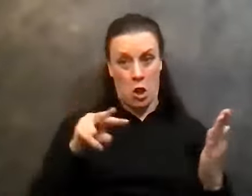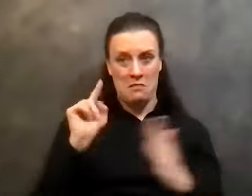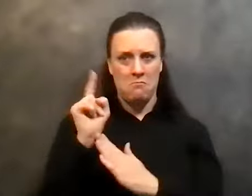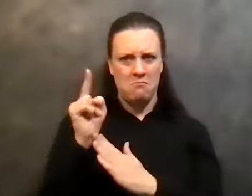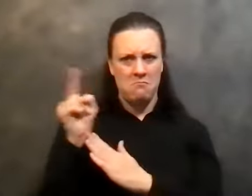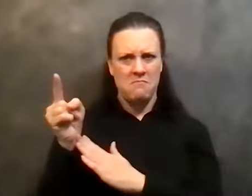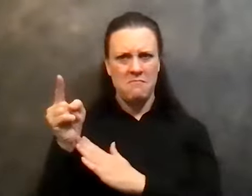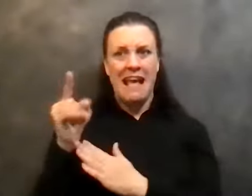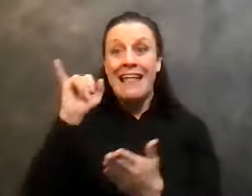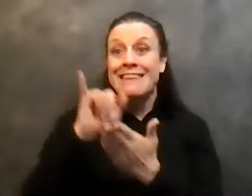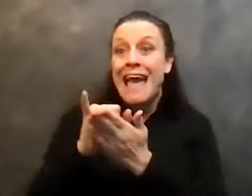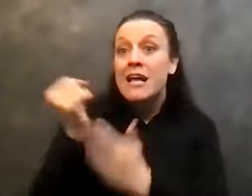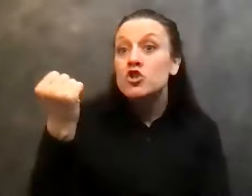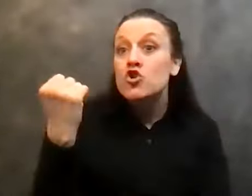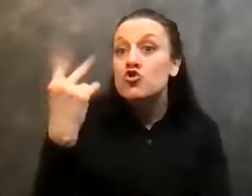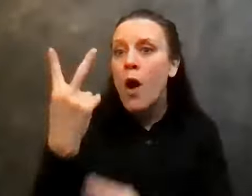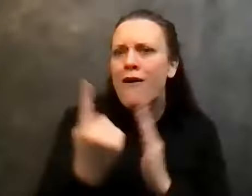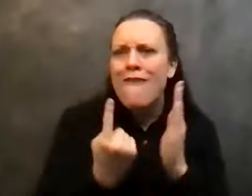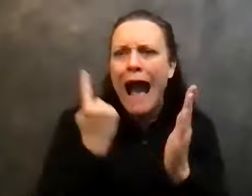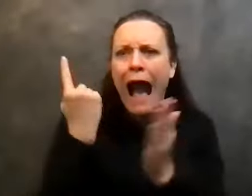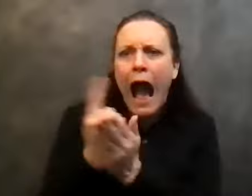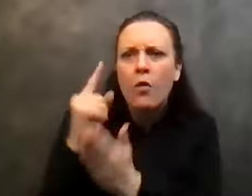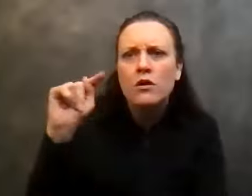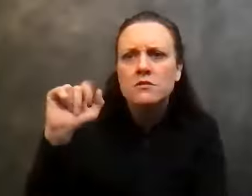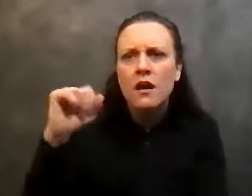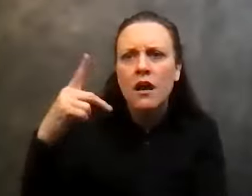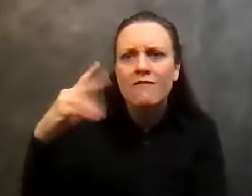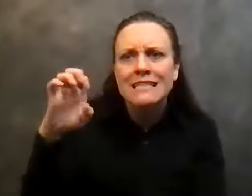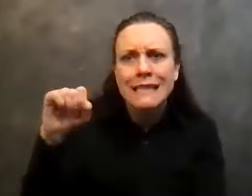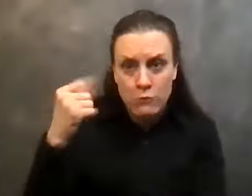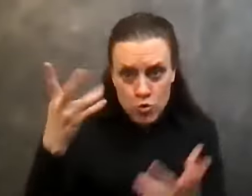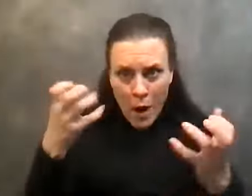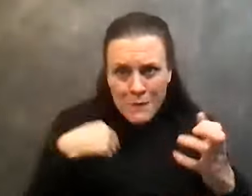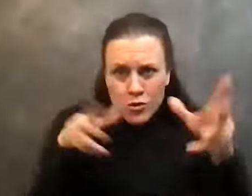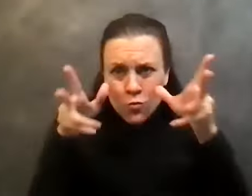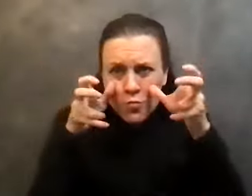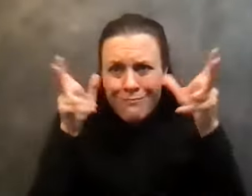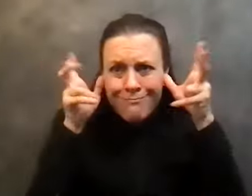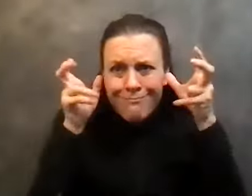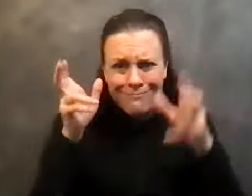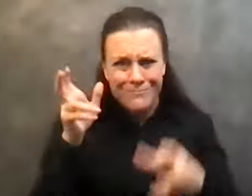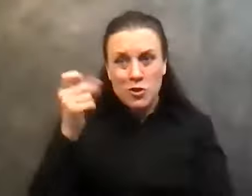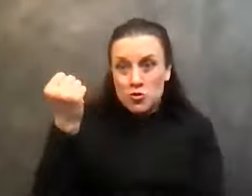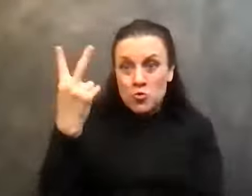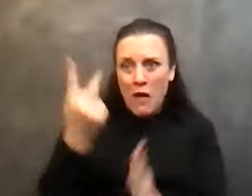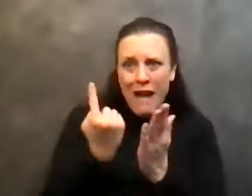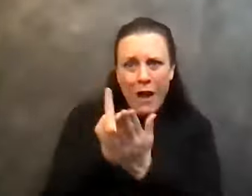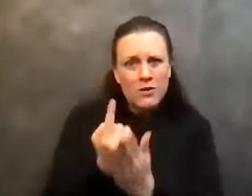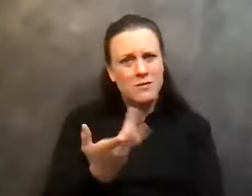That's 12 hours. You know, you know, oh my God. But he talks